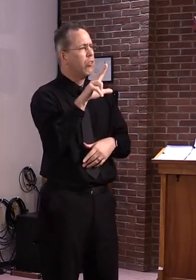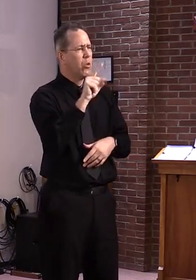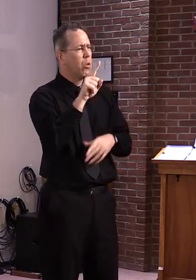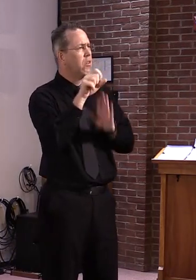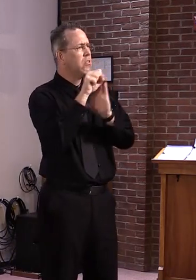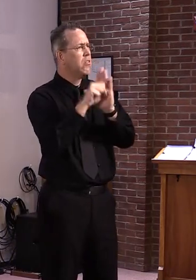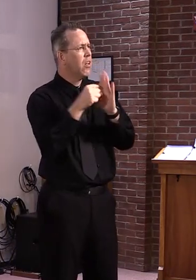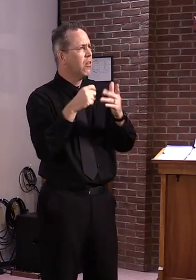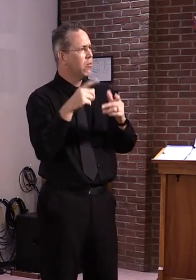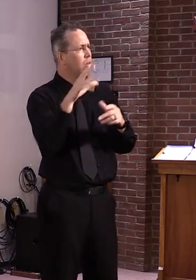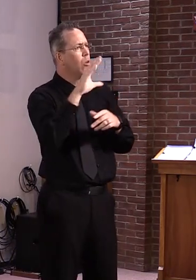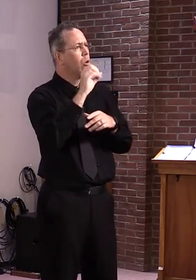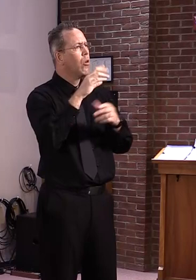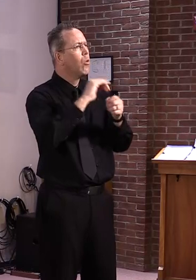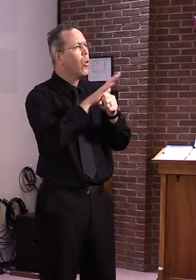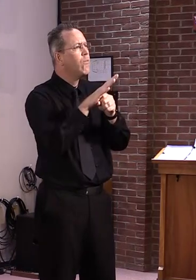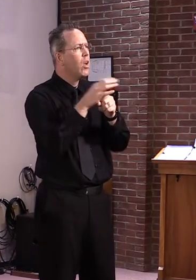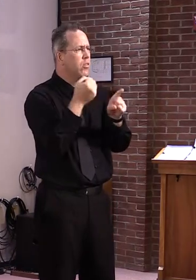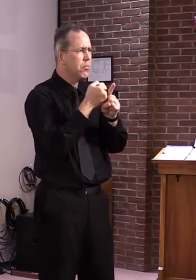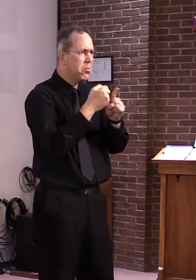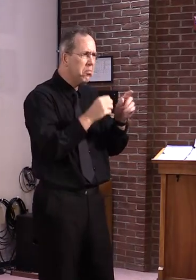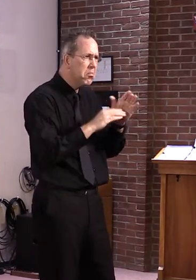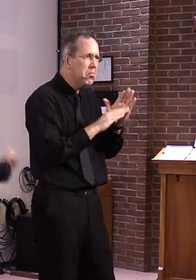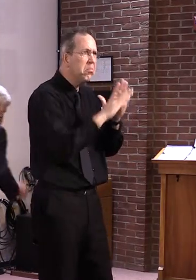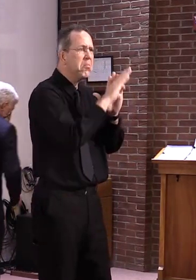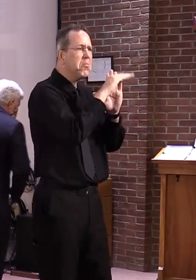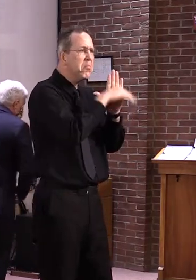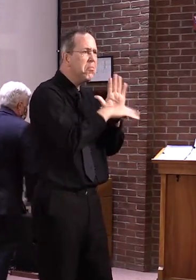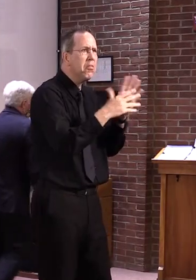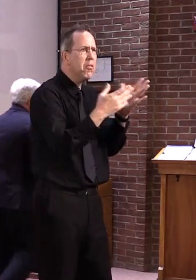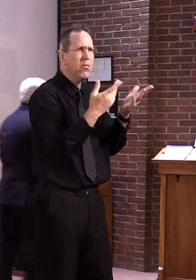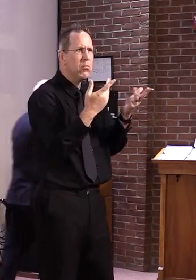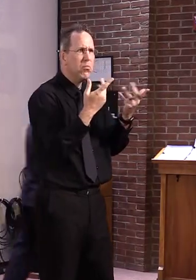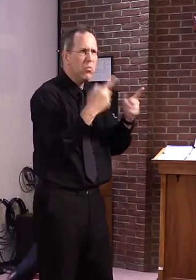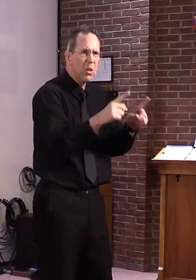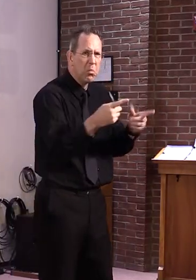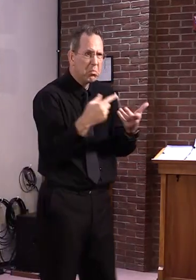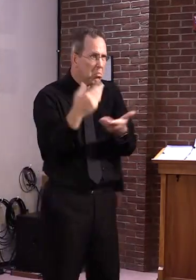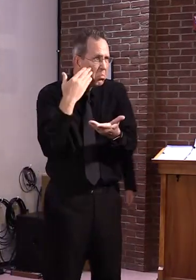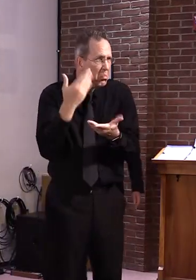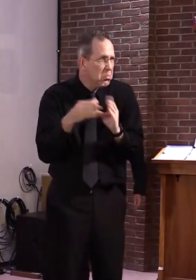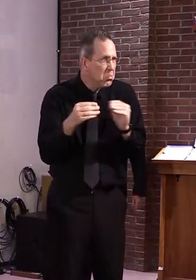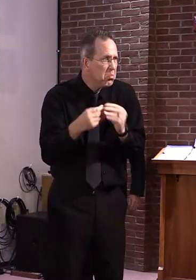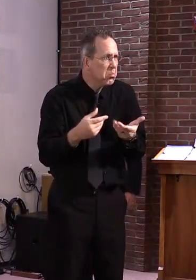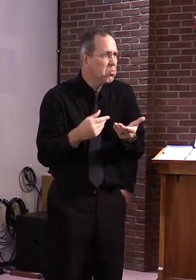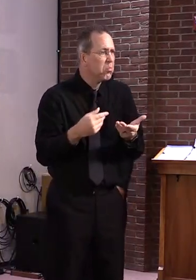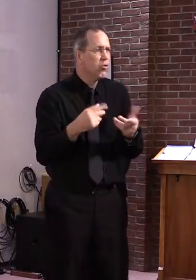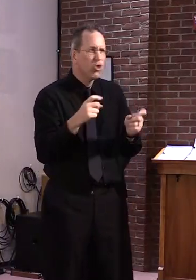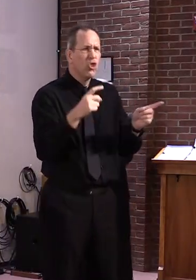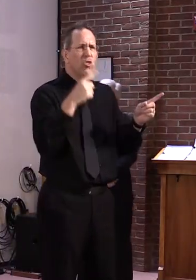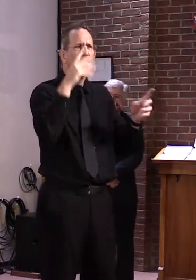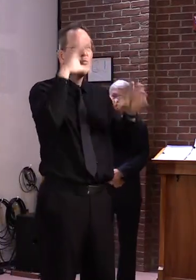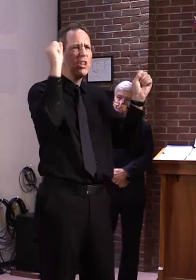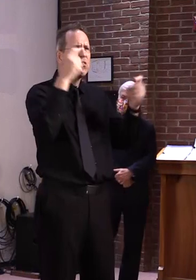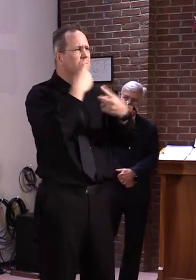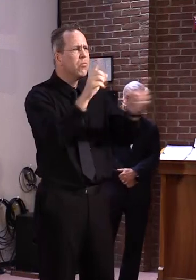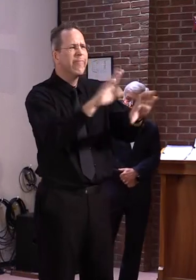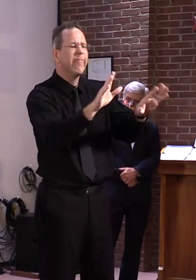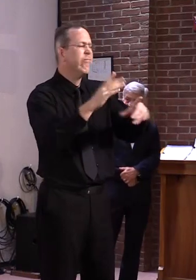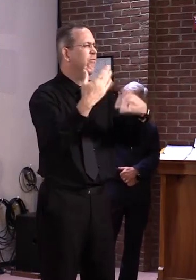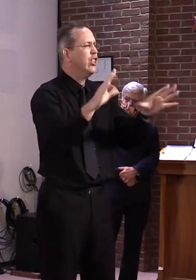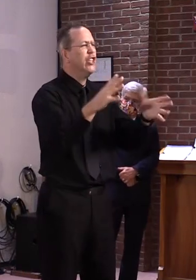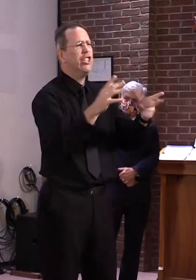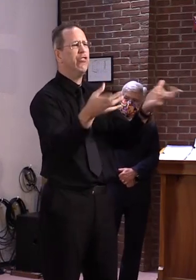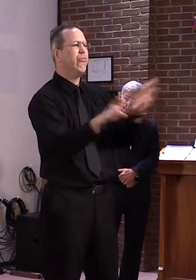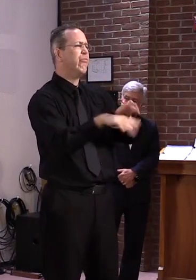is it time or beyond time for a national policy for our face masks? Well, again, you know, a national policy would be